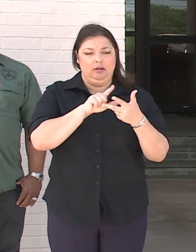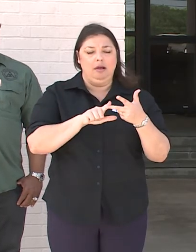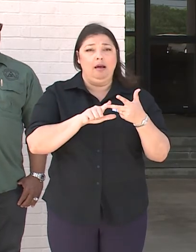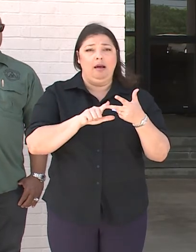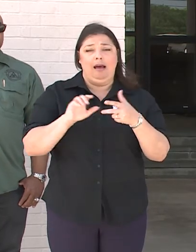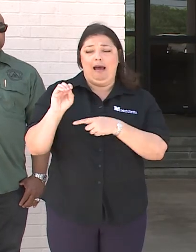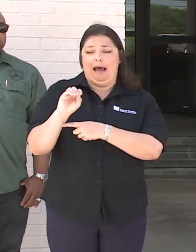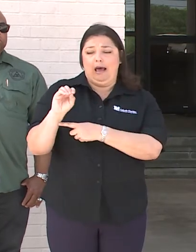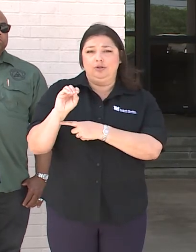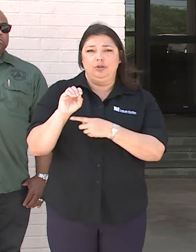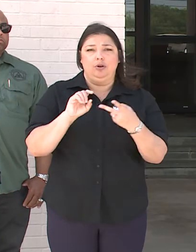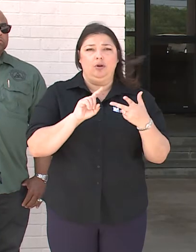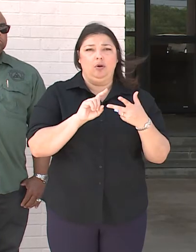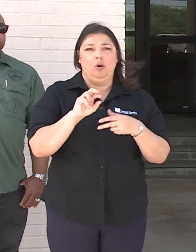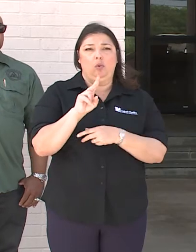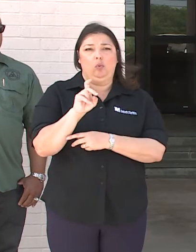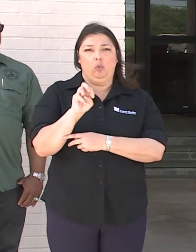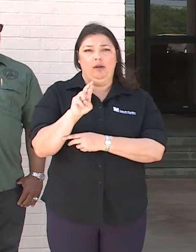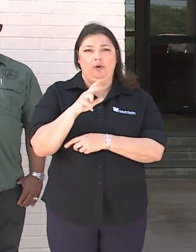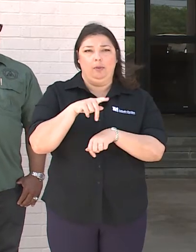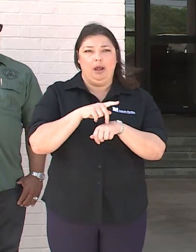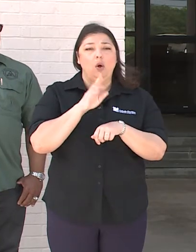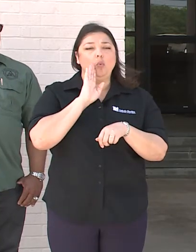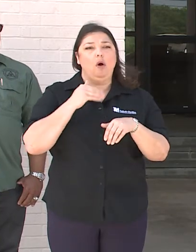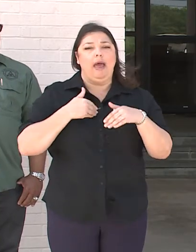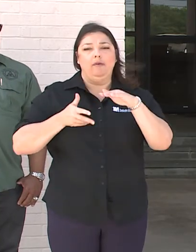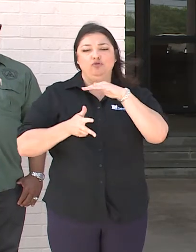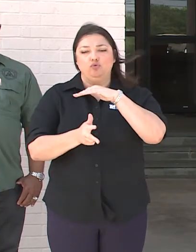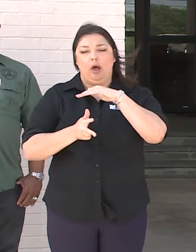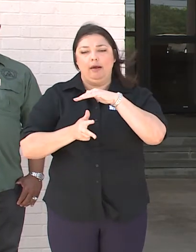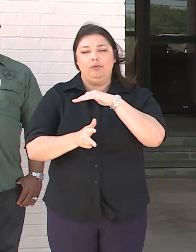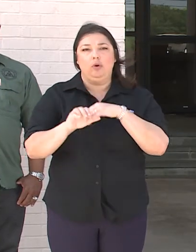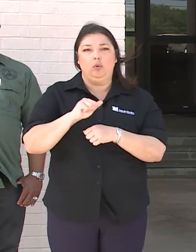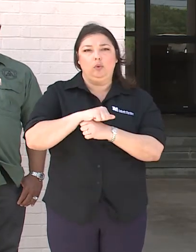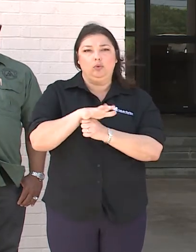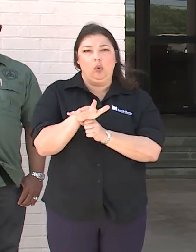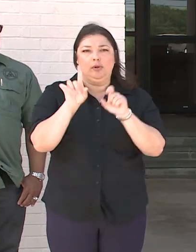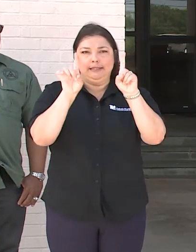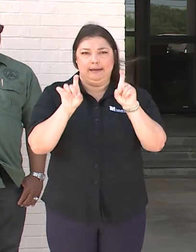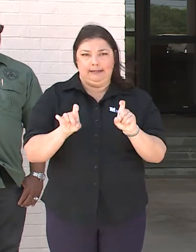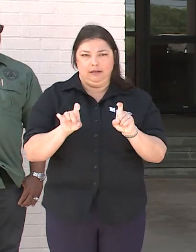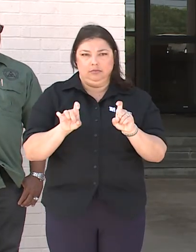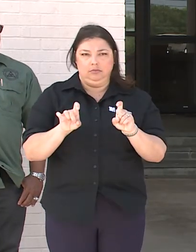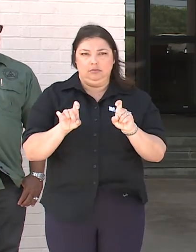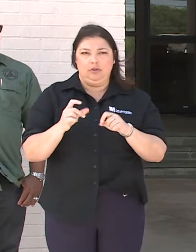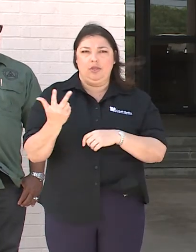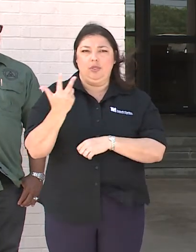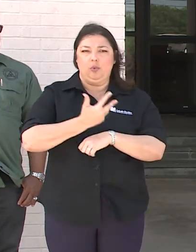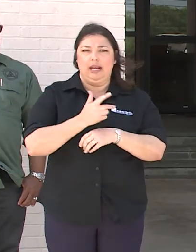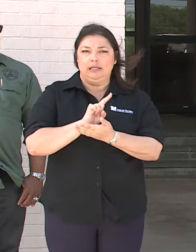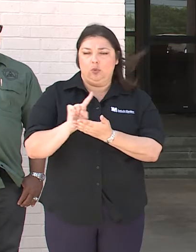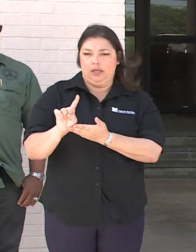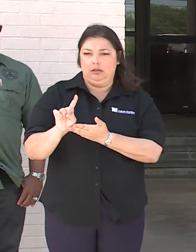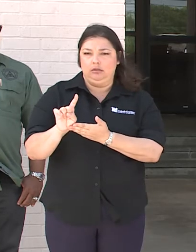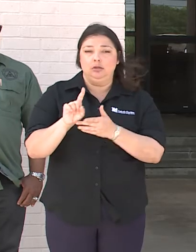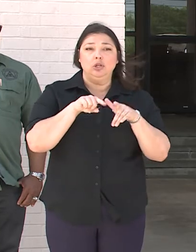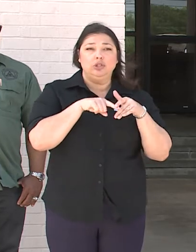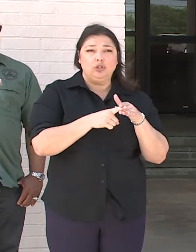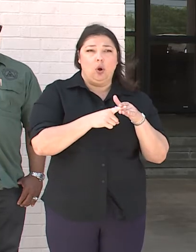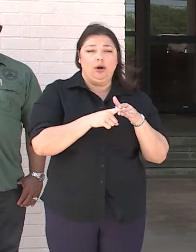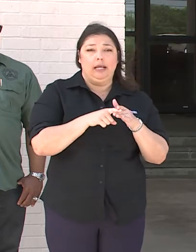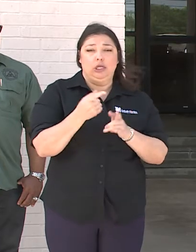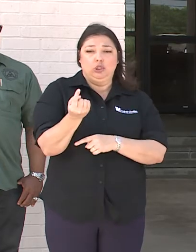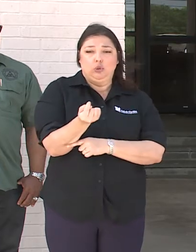Ochsner River Parishes will offer drive through COVID-19 testing three days per week starting